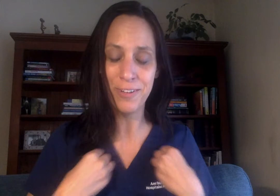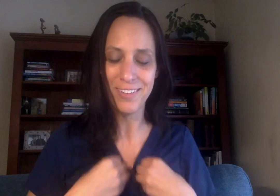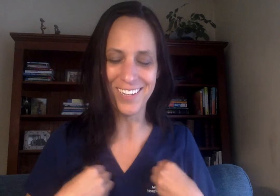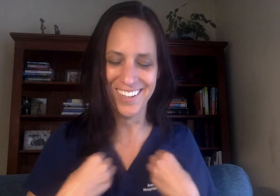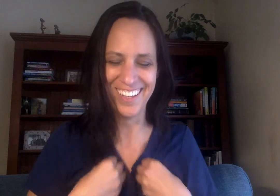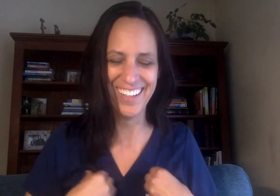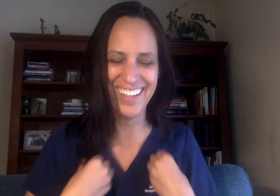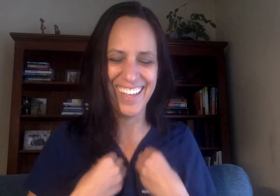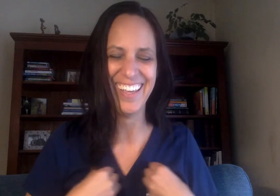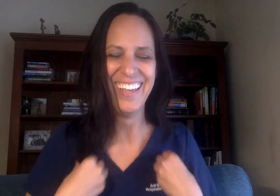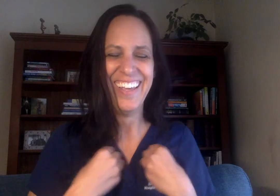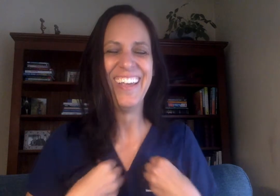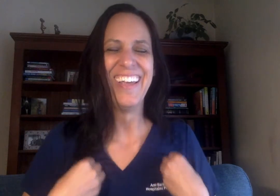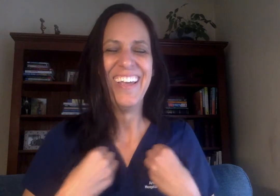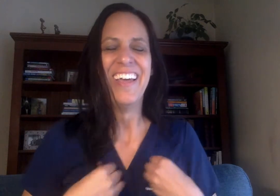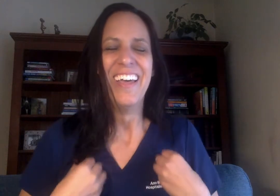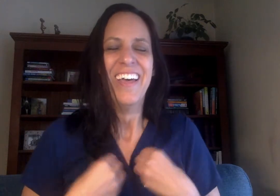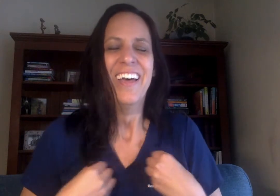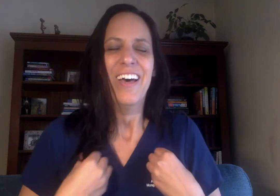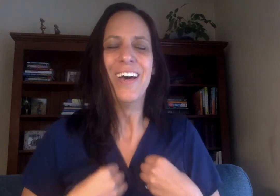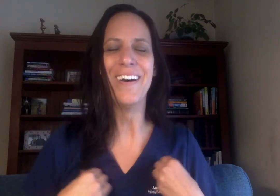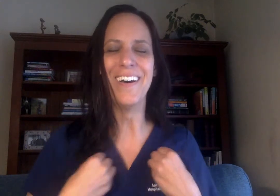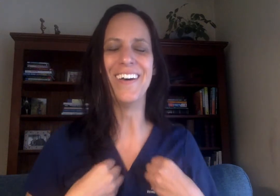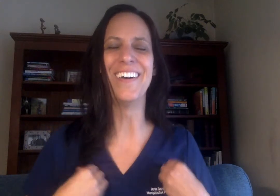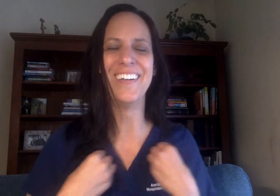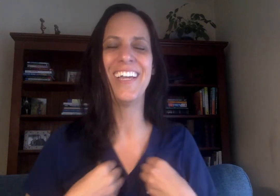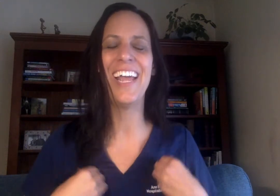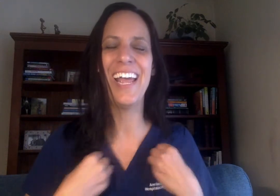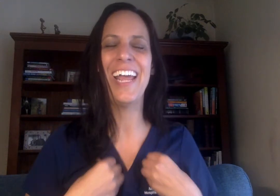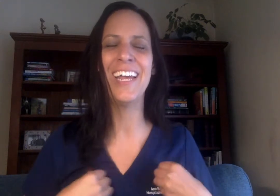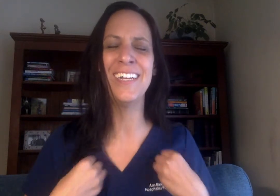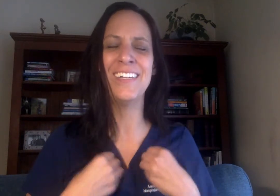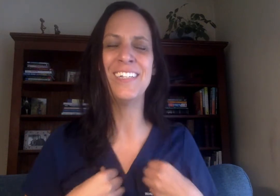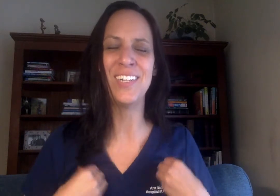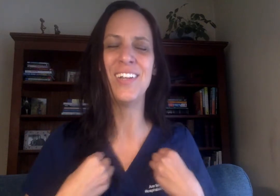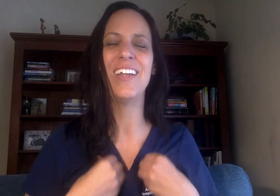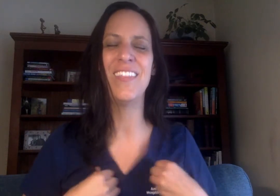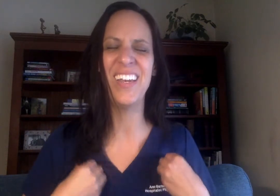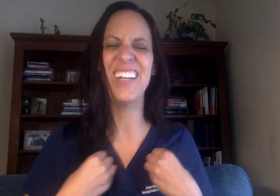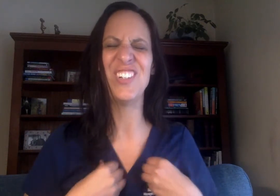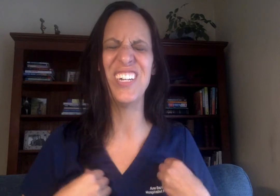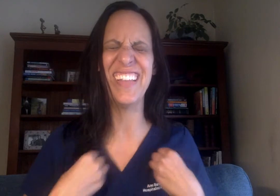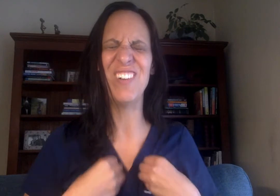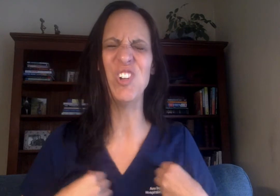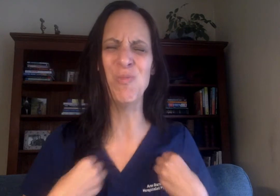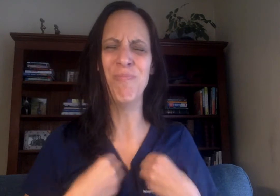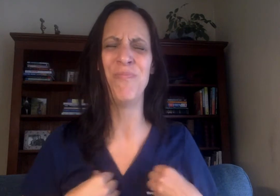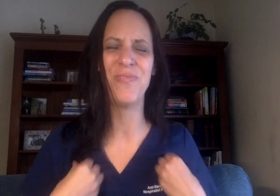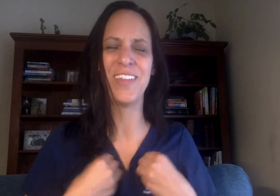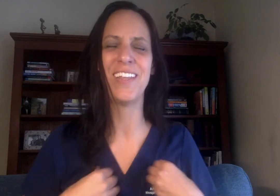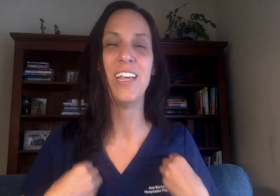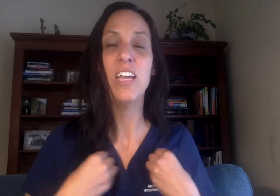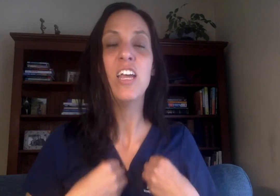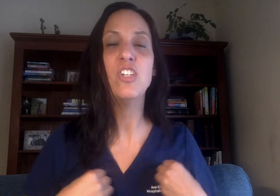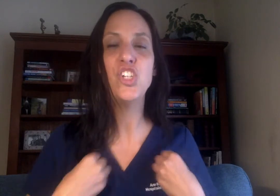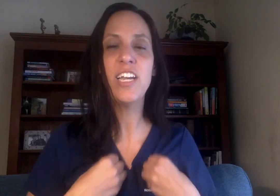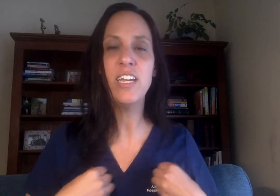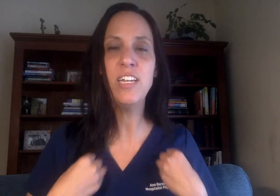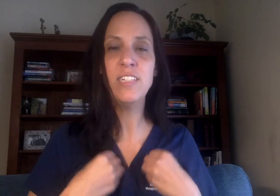and and then entering that room. And check in and